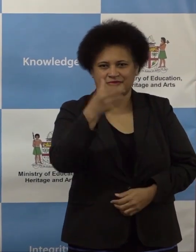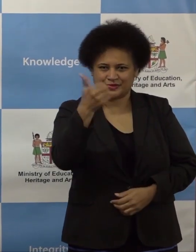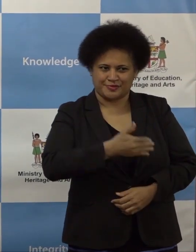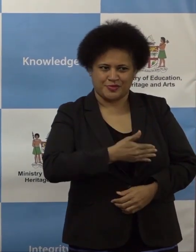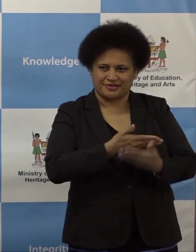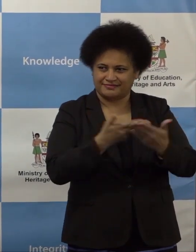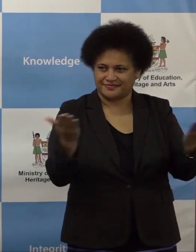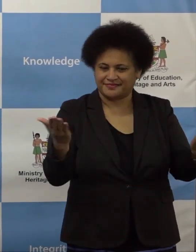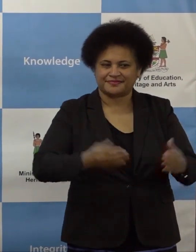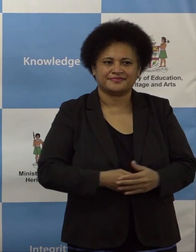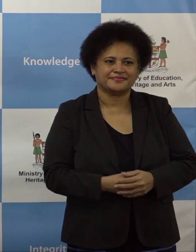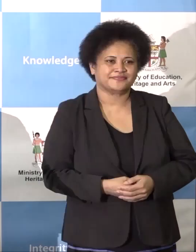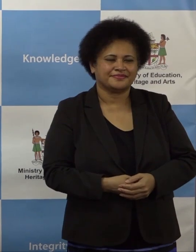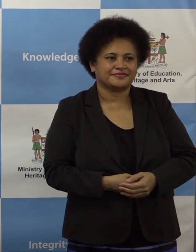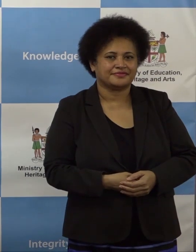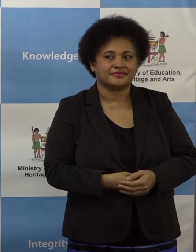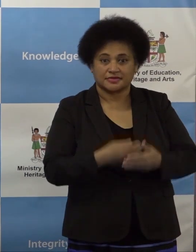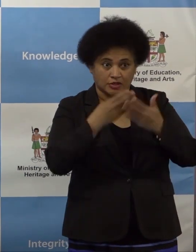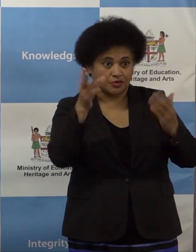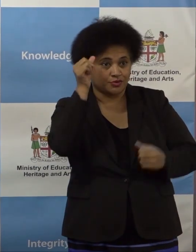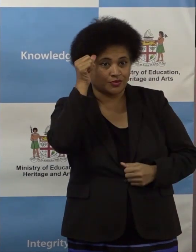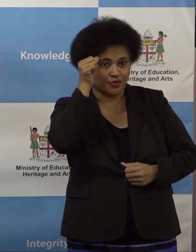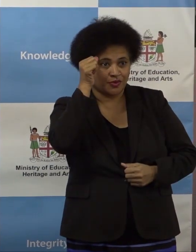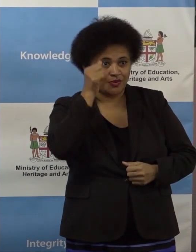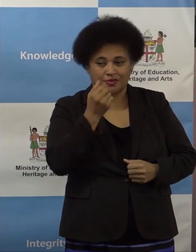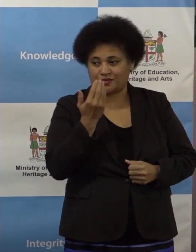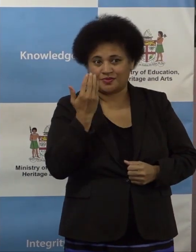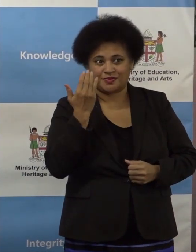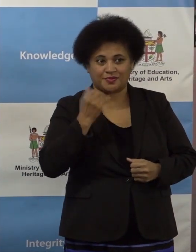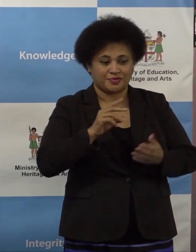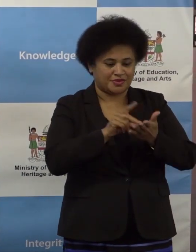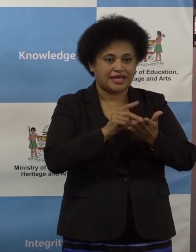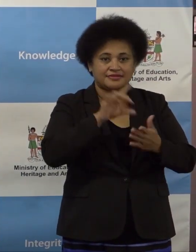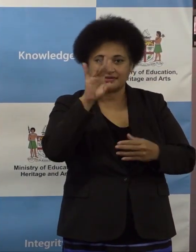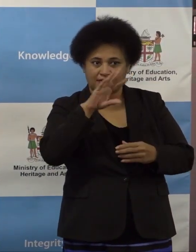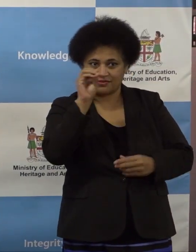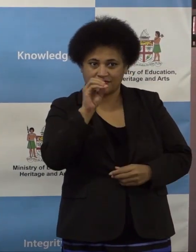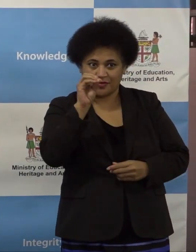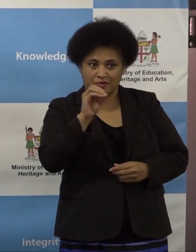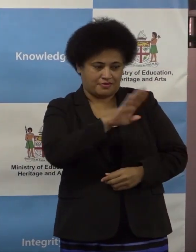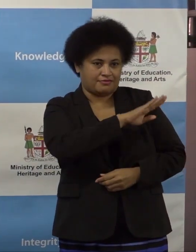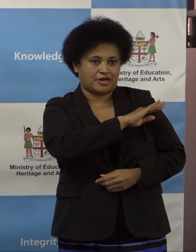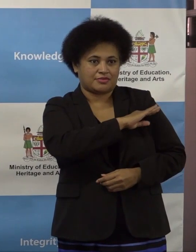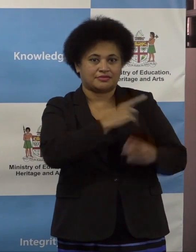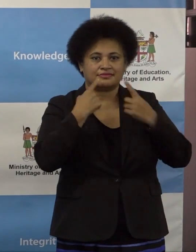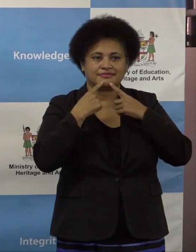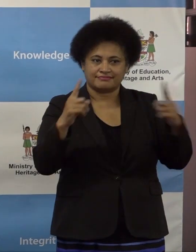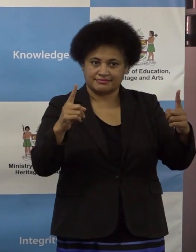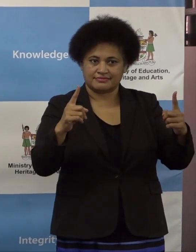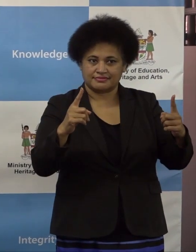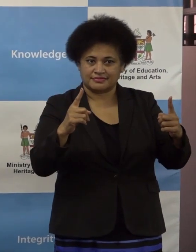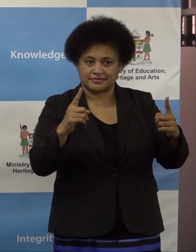to you all. As you are aware, the Honorable Prime Minister on 10th October announced that the Ministry of